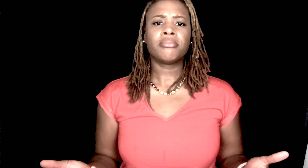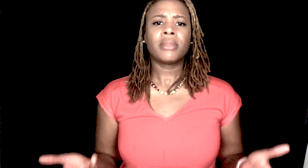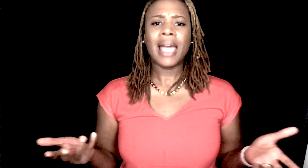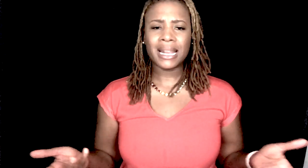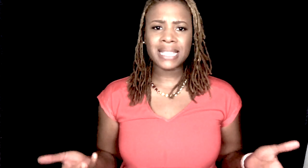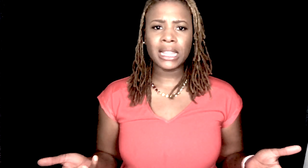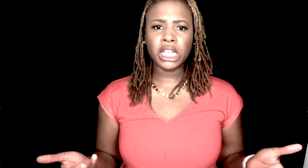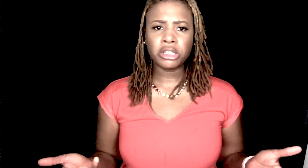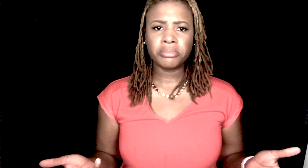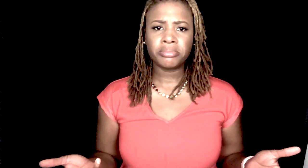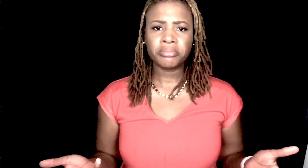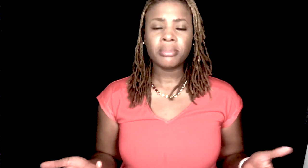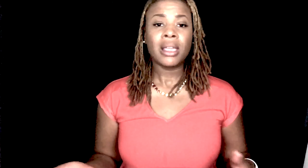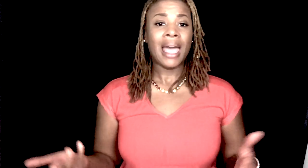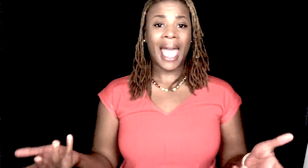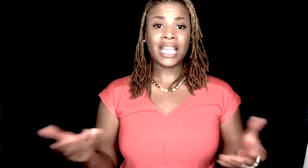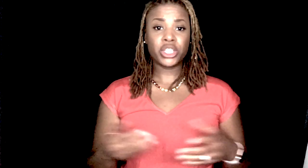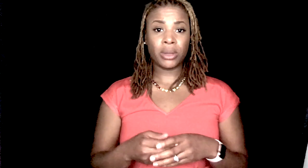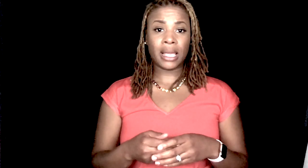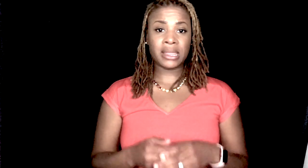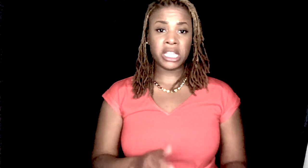How does that look? I can do it like this.